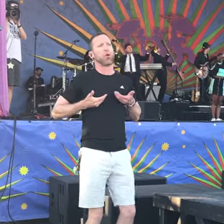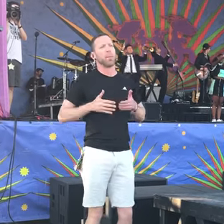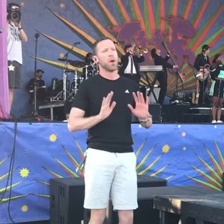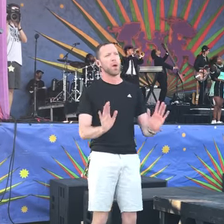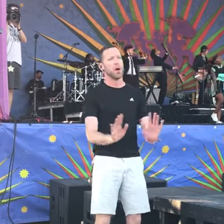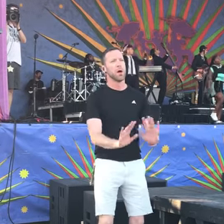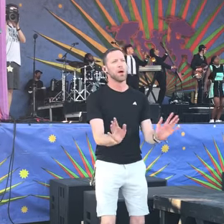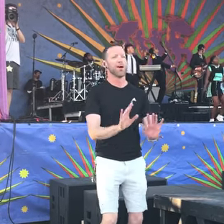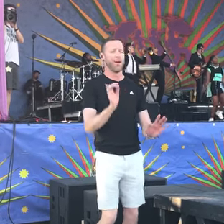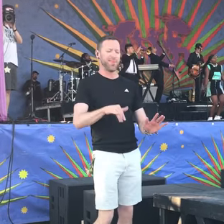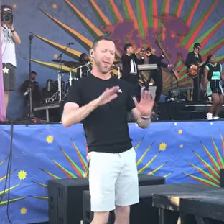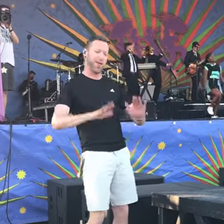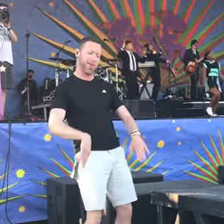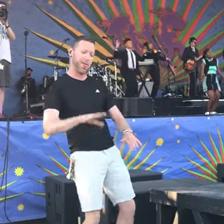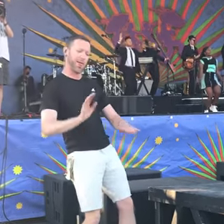I'm all about that man